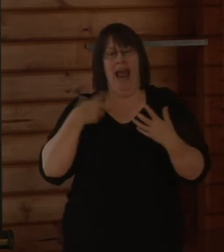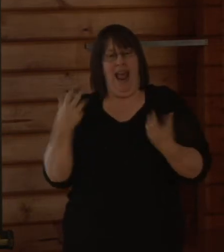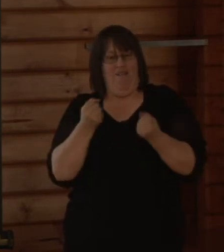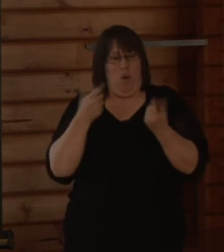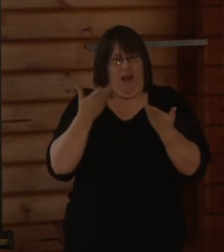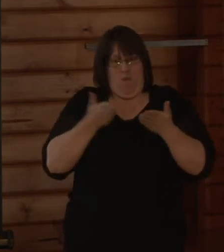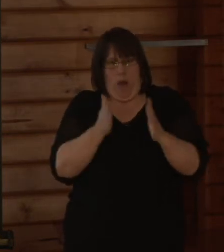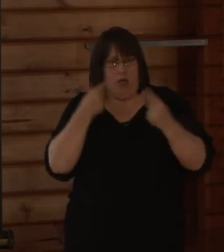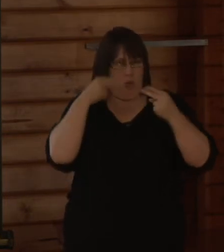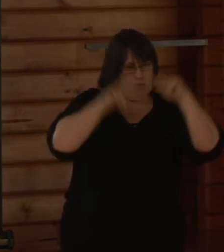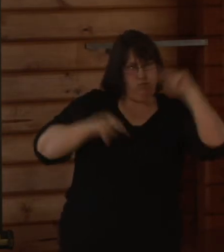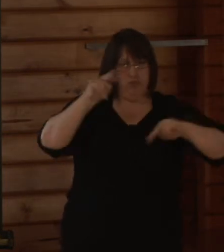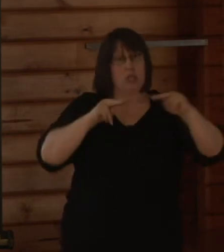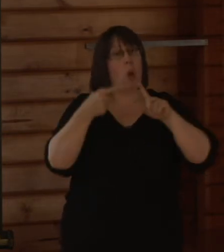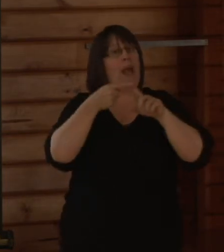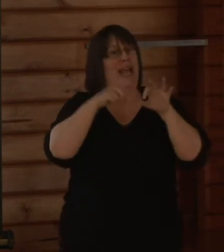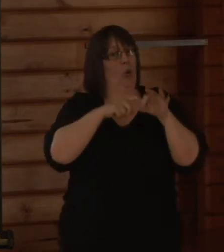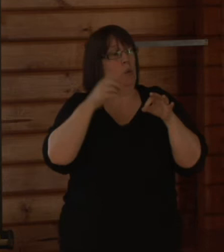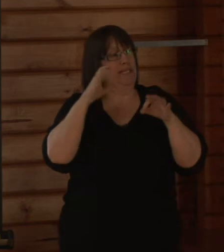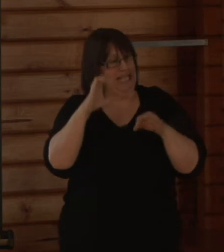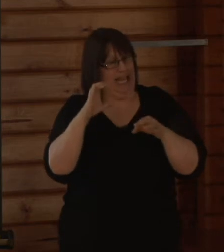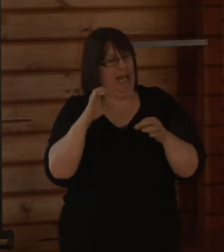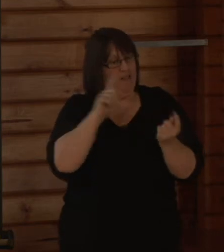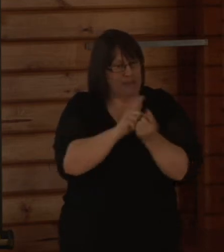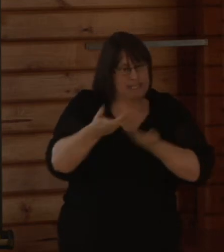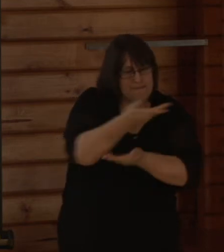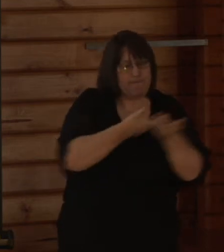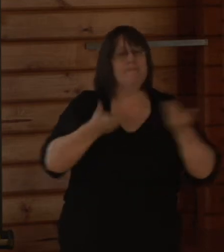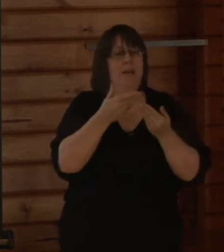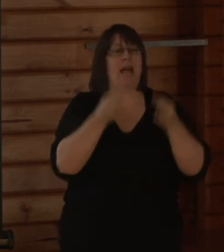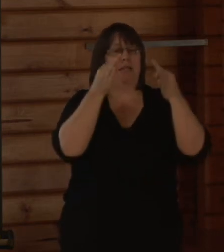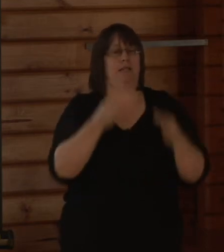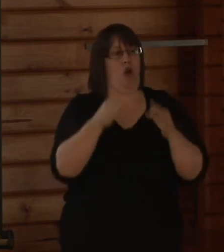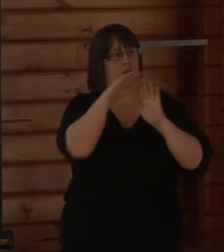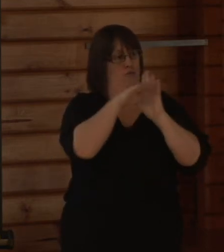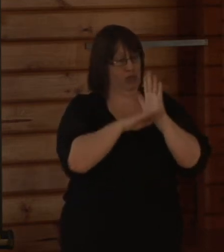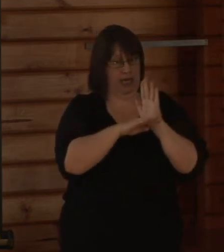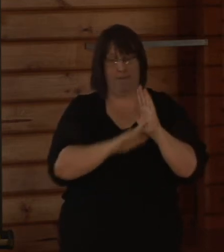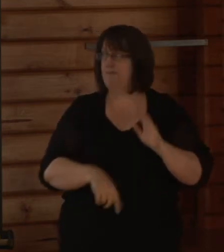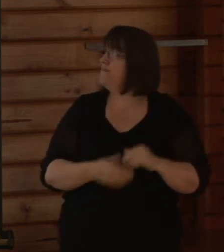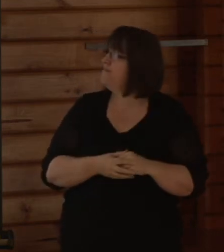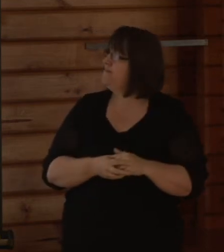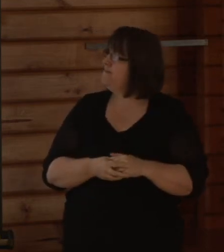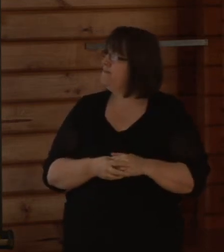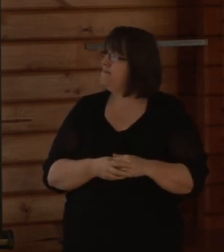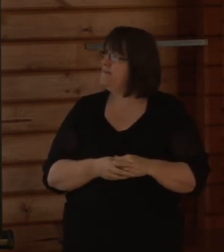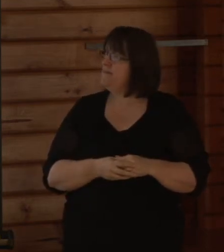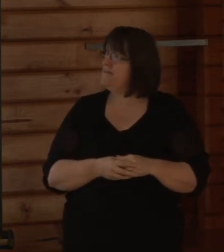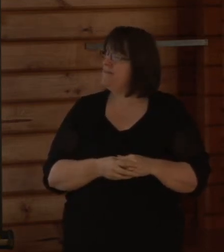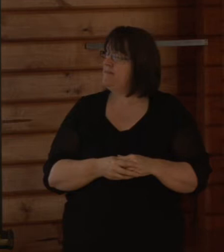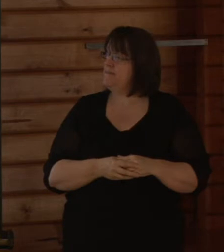EQC have determined a number of criteria. The first one is that we